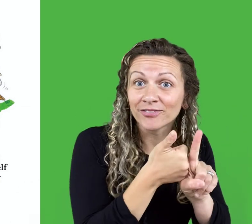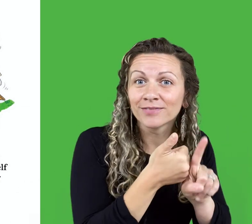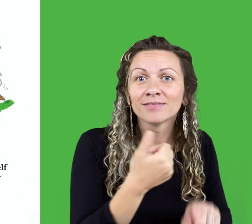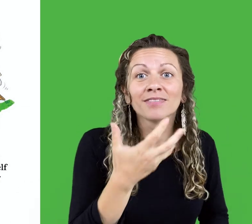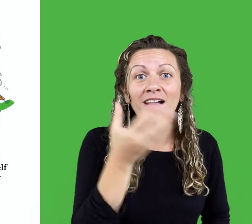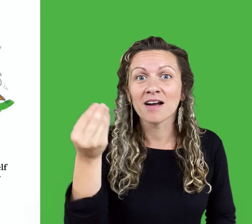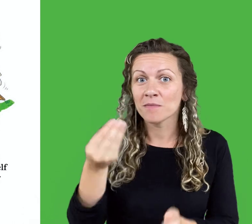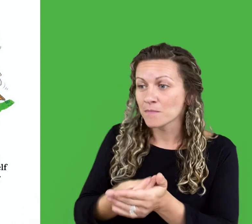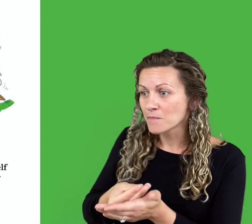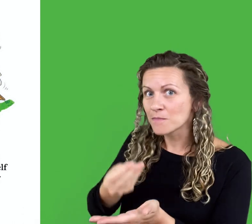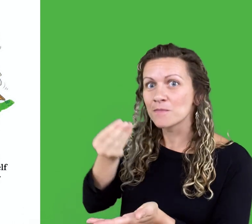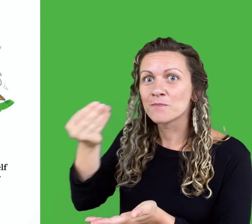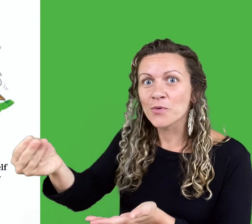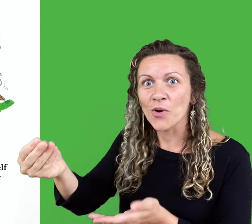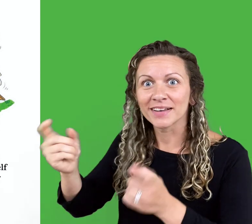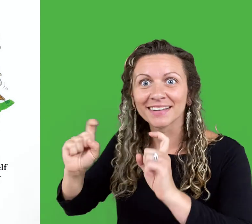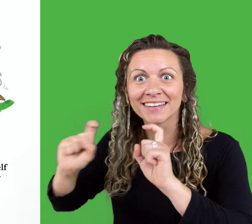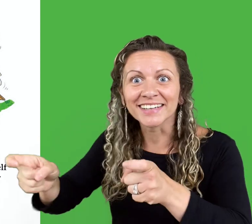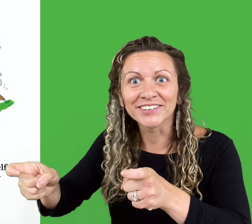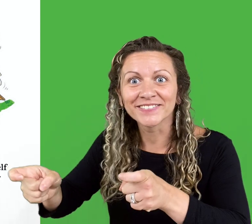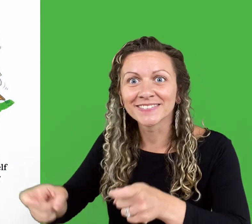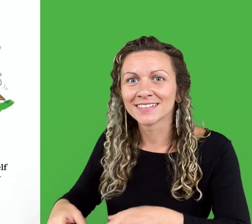and bought himself a present.